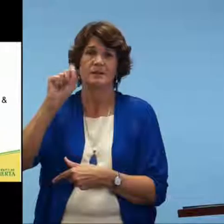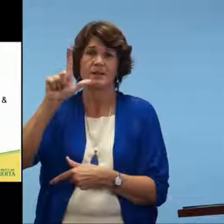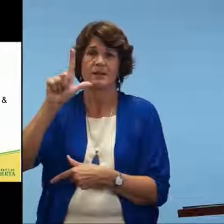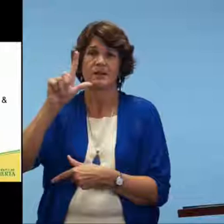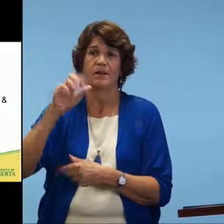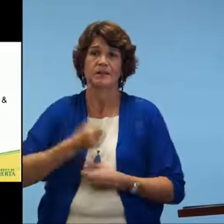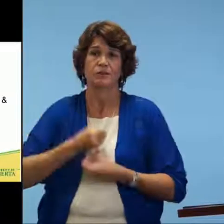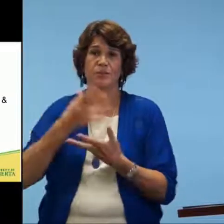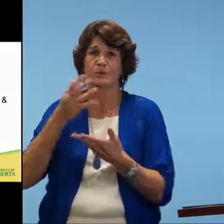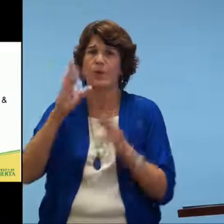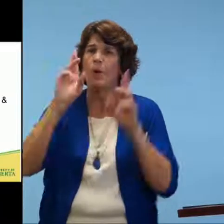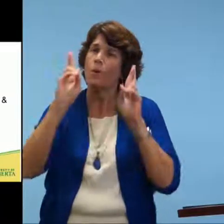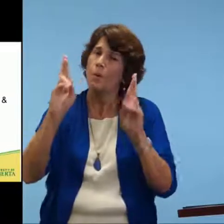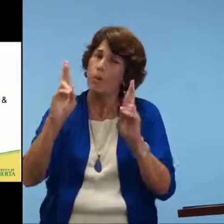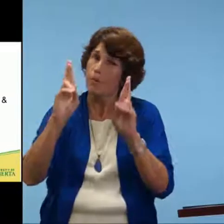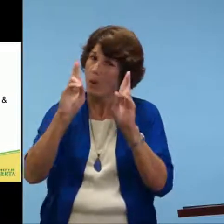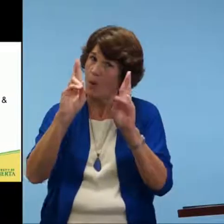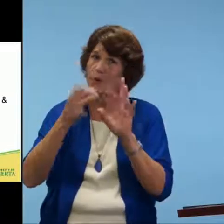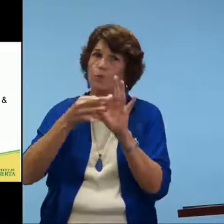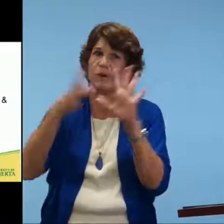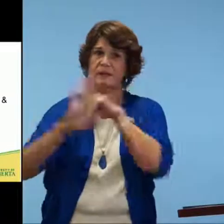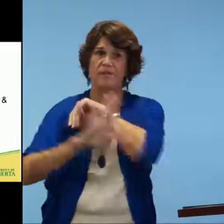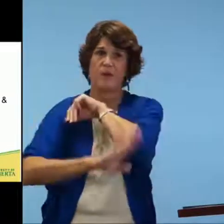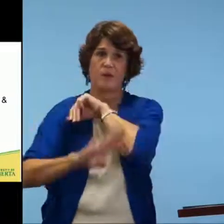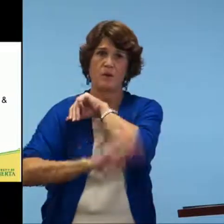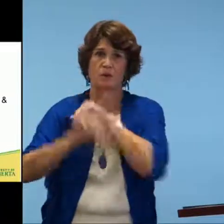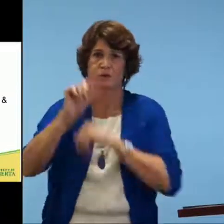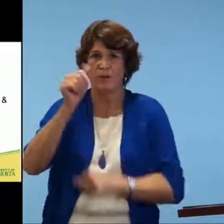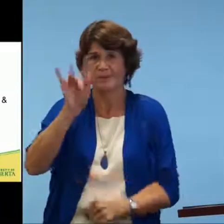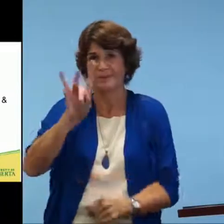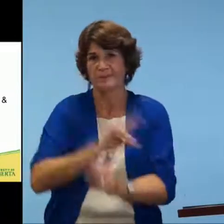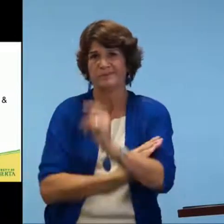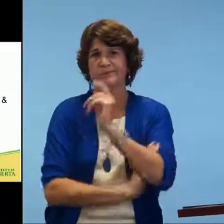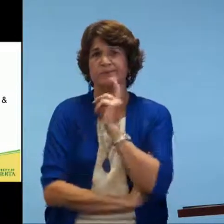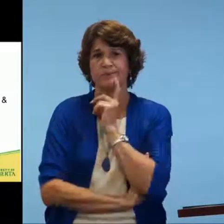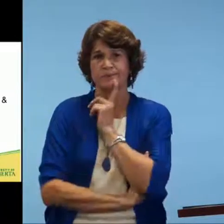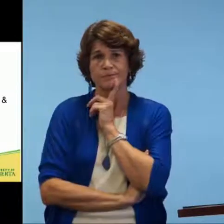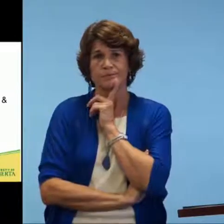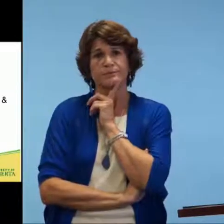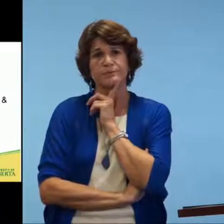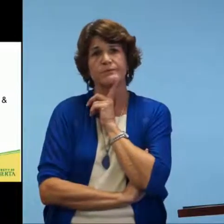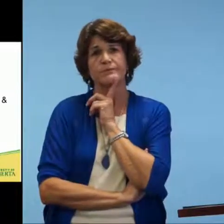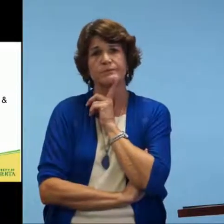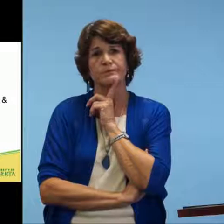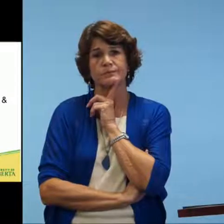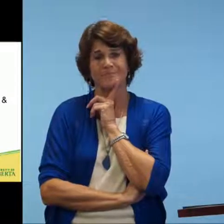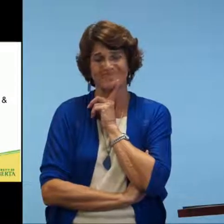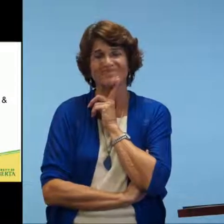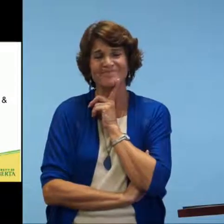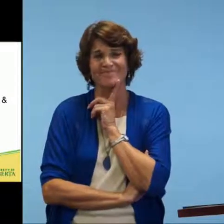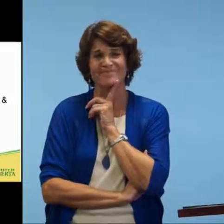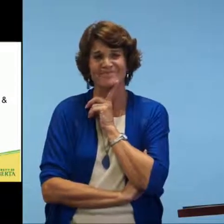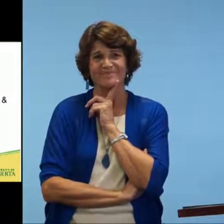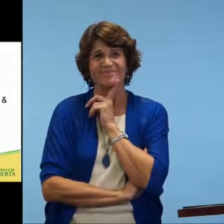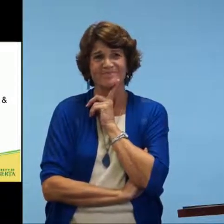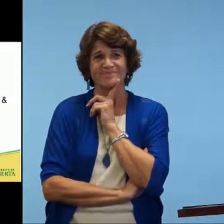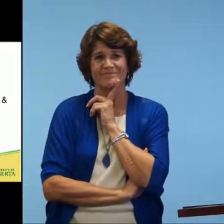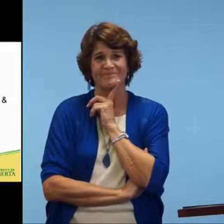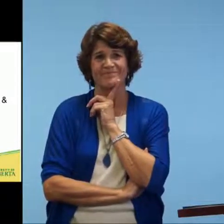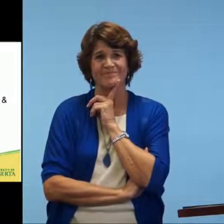the third one, the ASL expressive test, hoping to have released this all. Thank you. Thank So I'm just going to